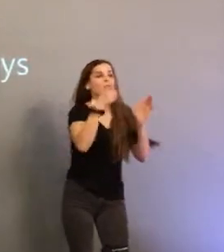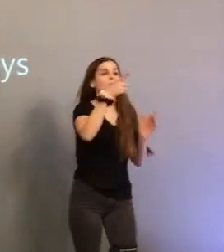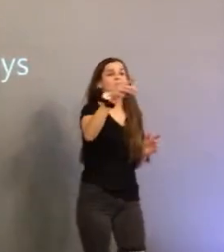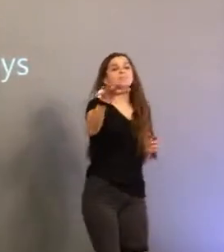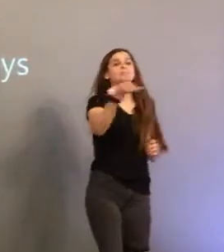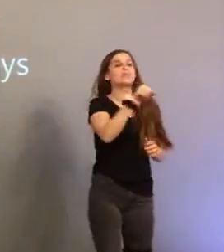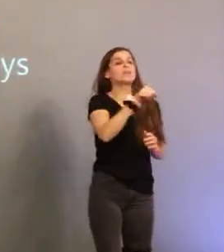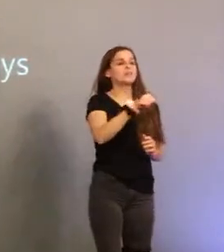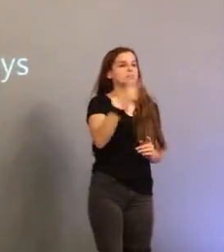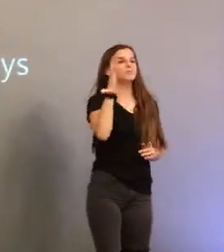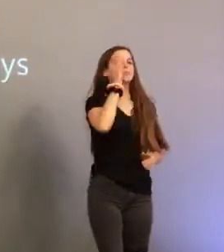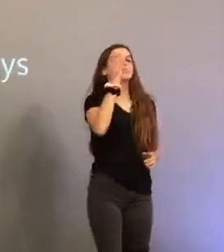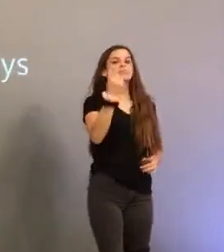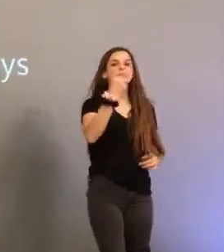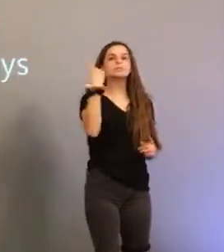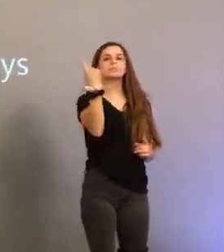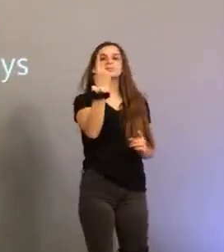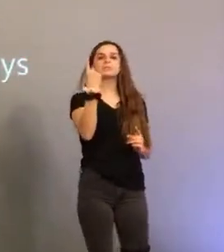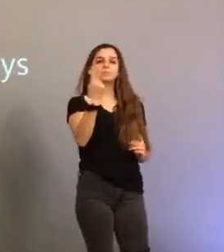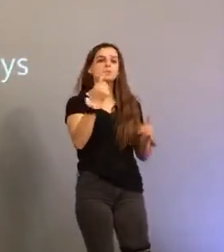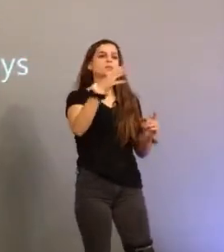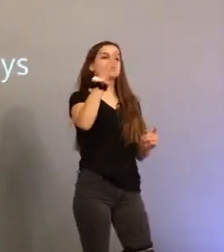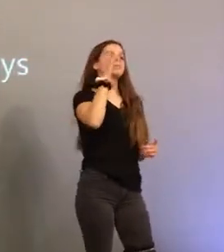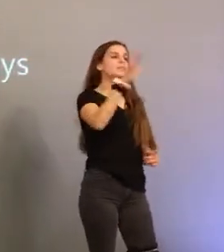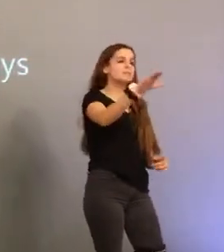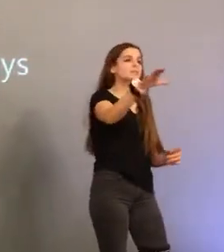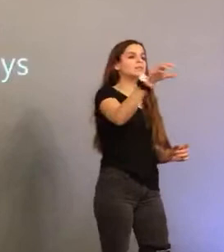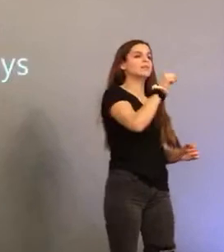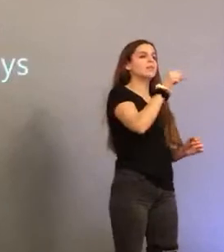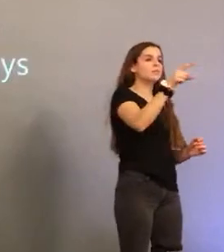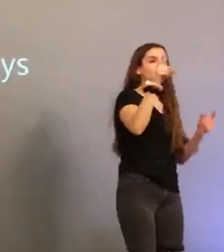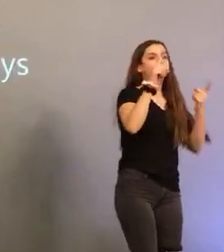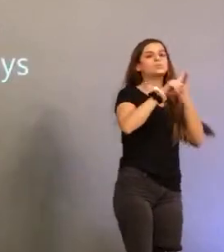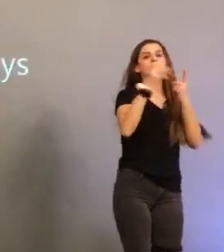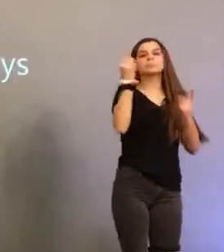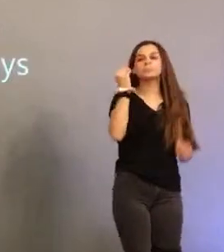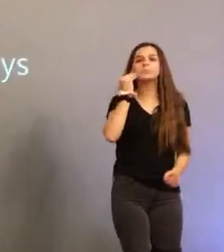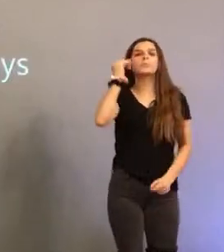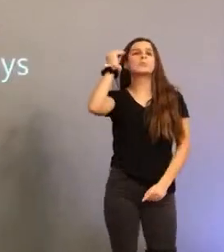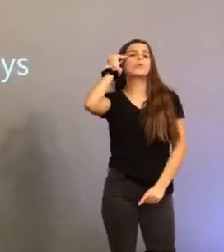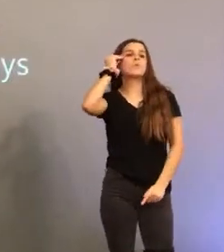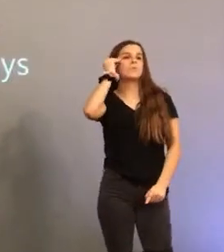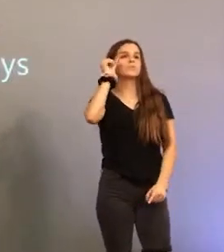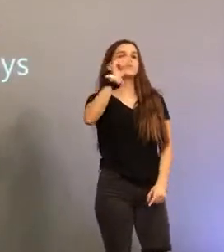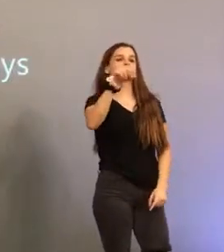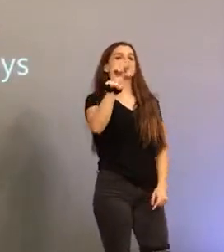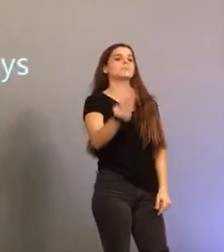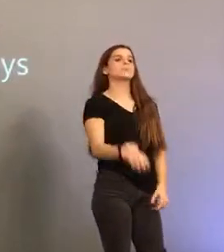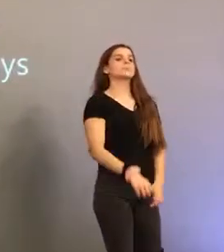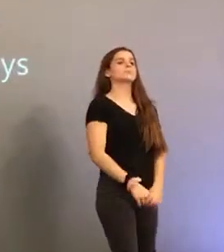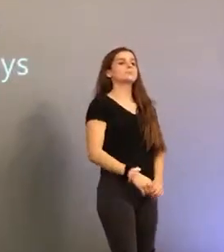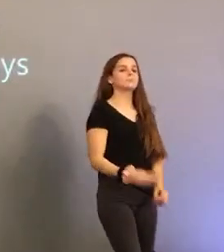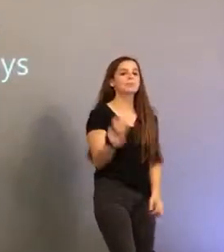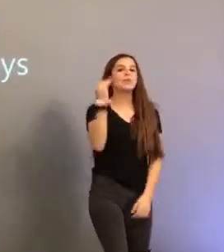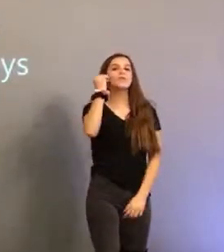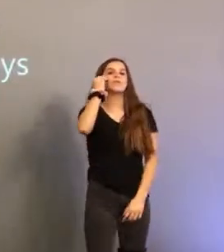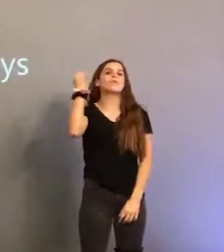you a